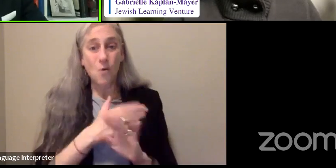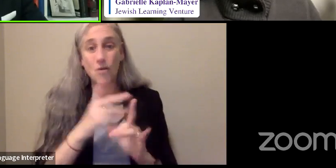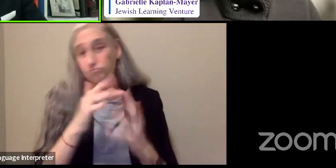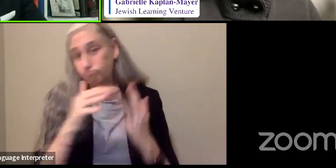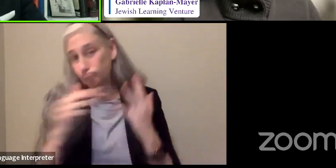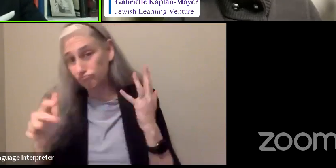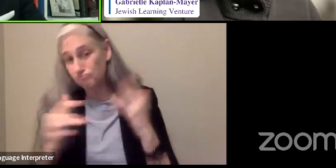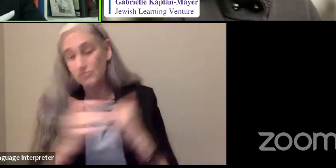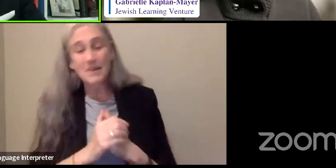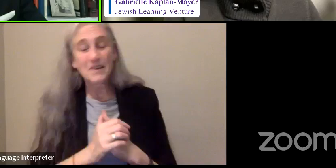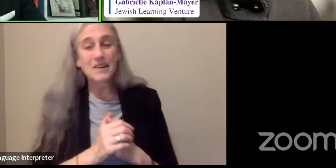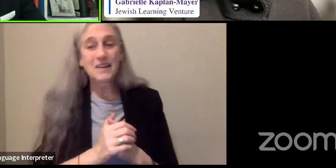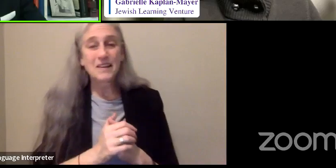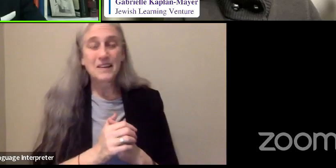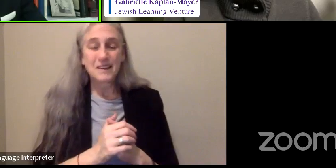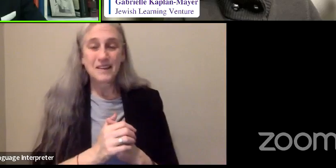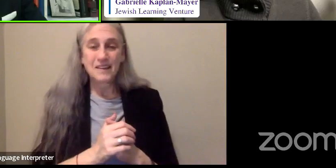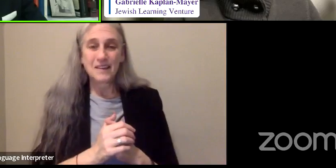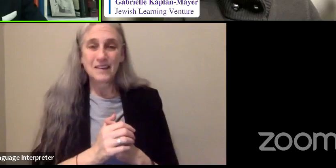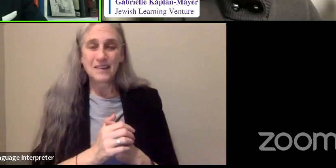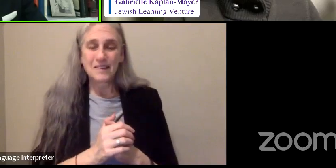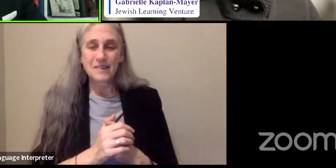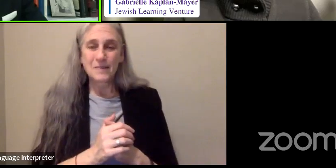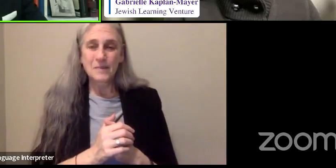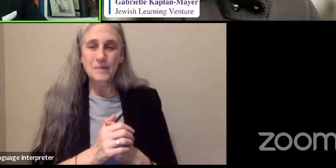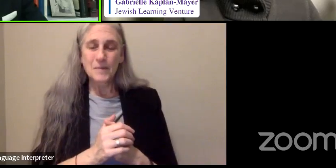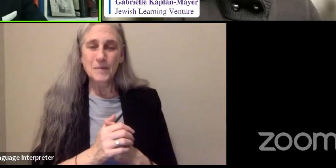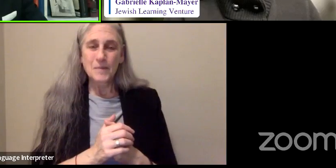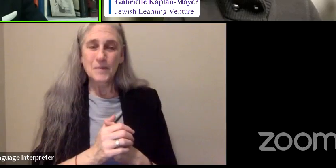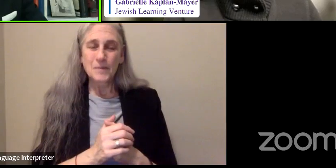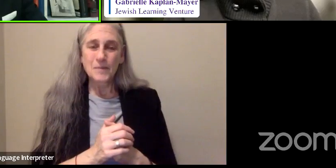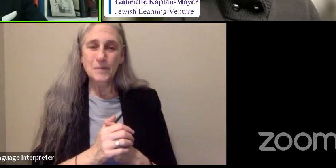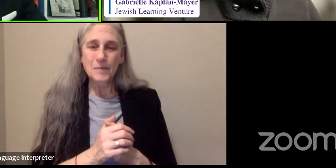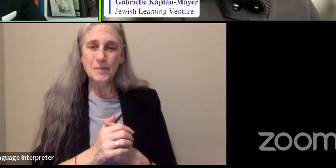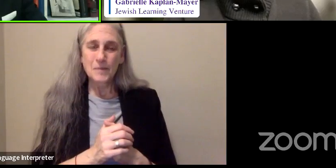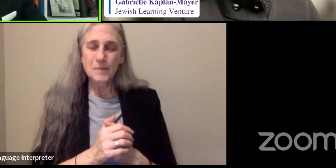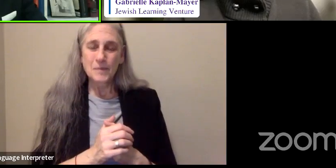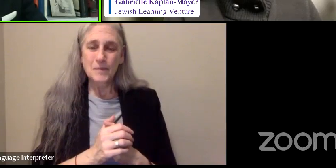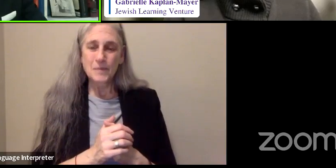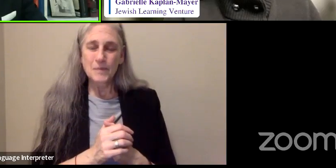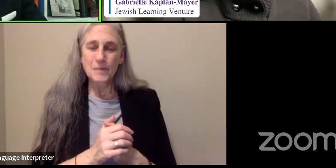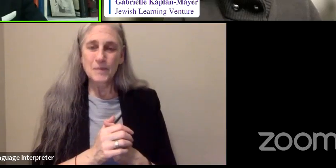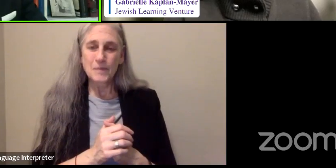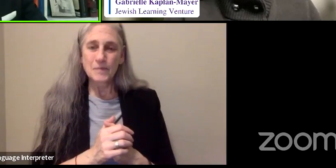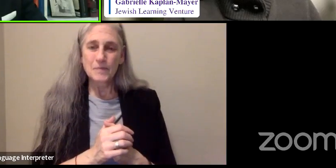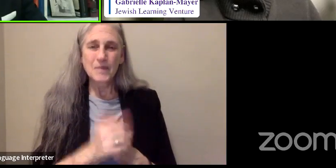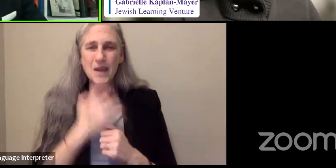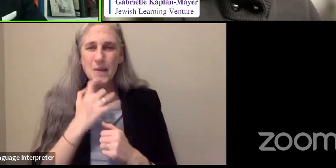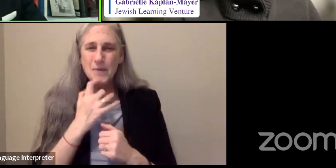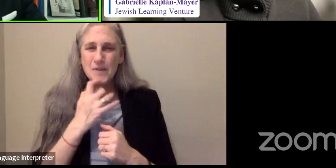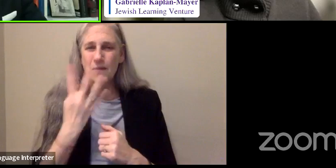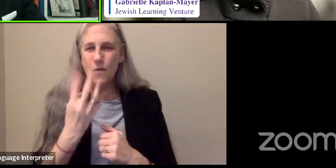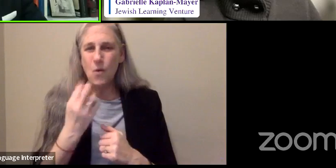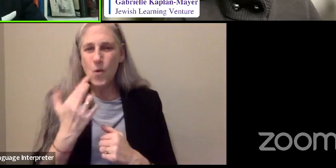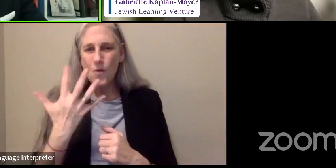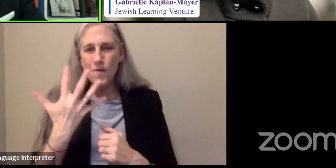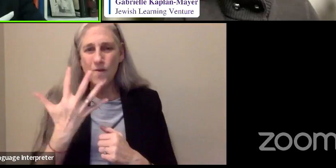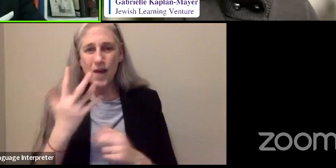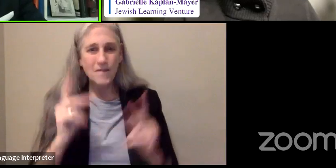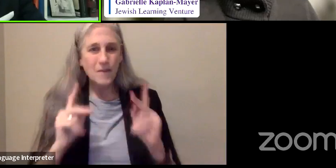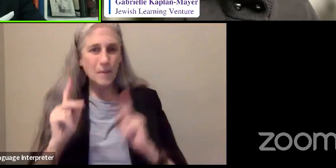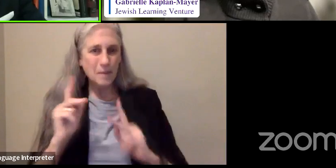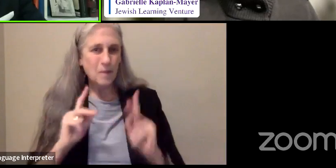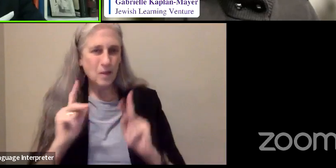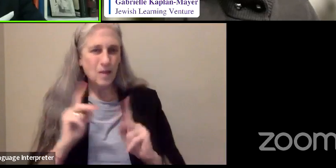happened to be that there were four or five people, but